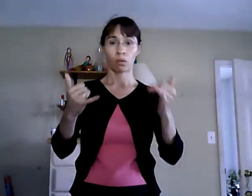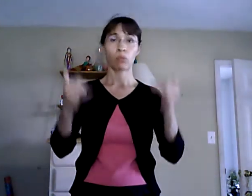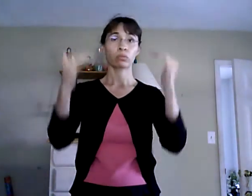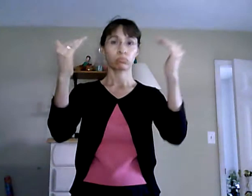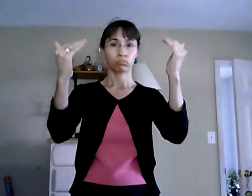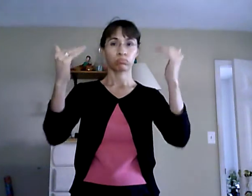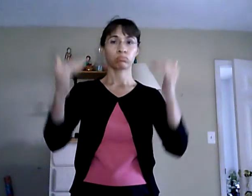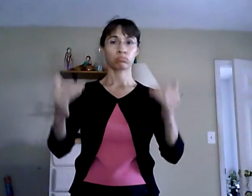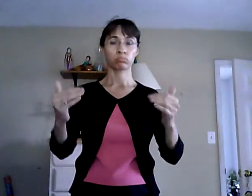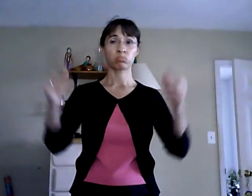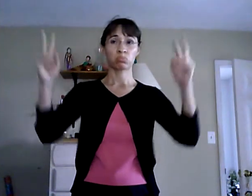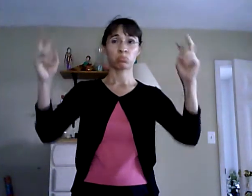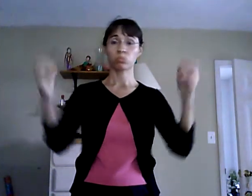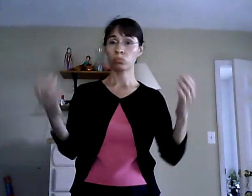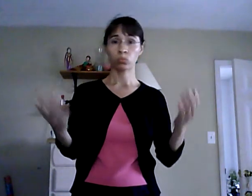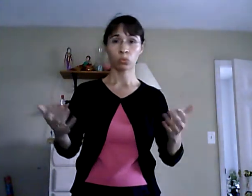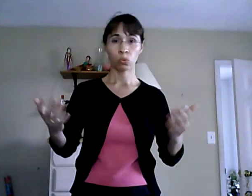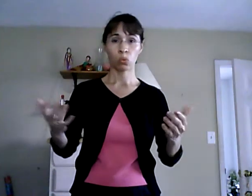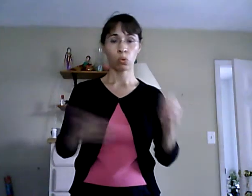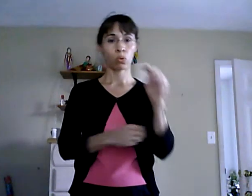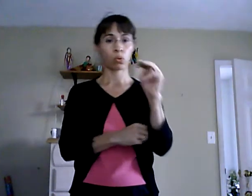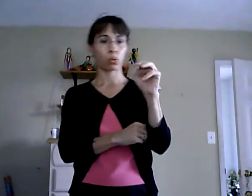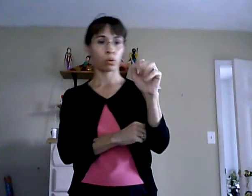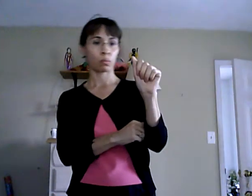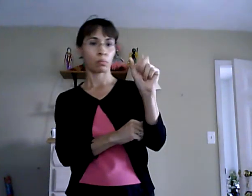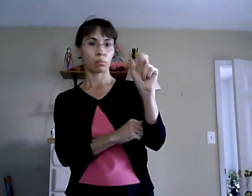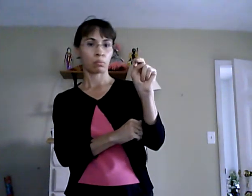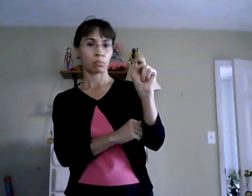move on into my next topic which are the Hindu mags